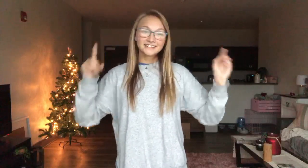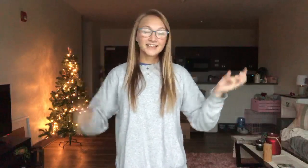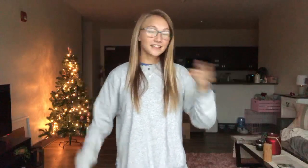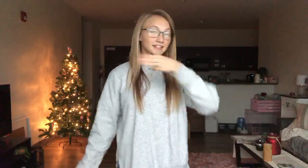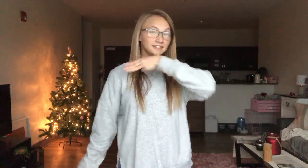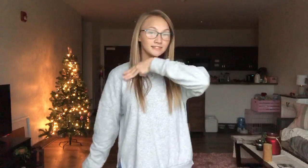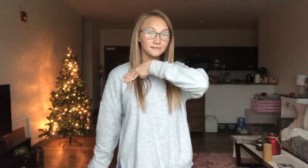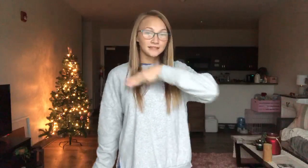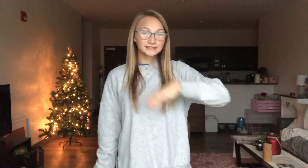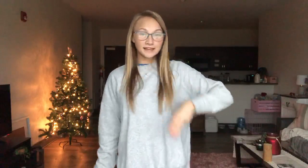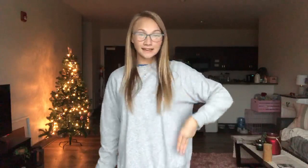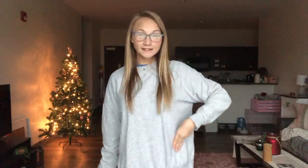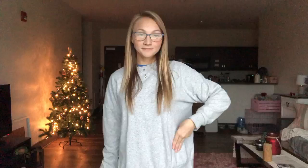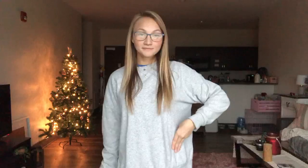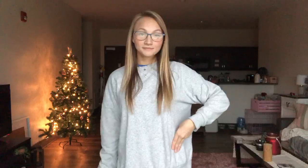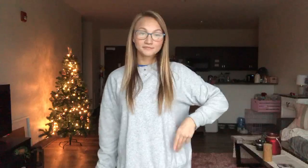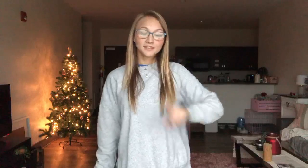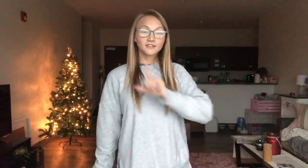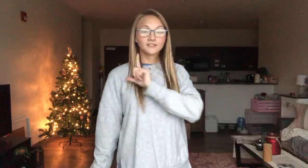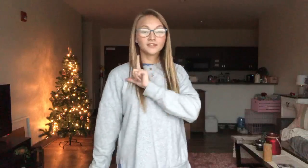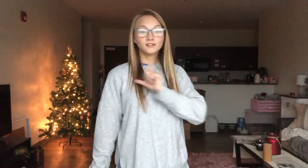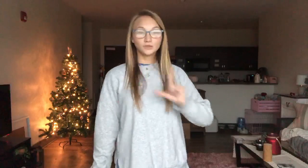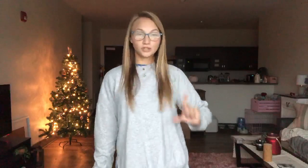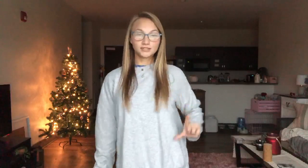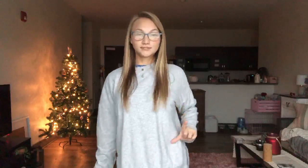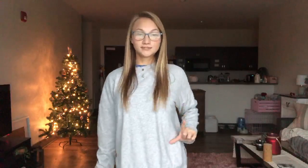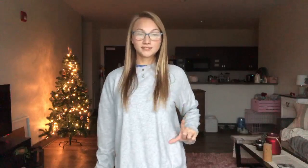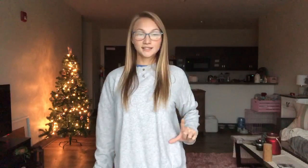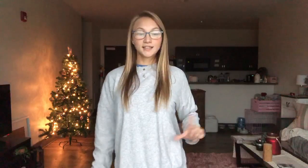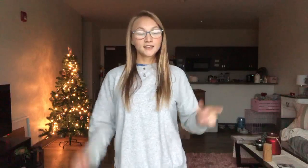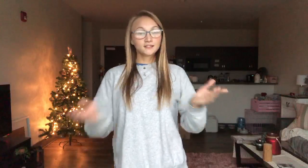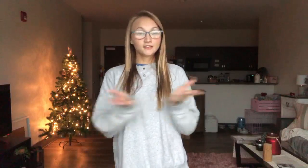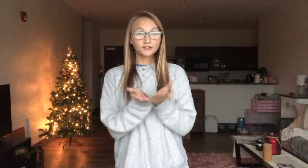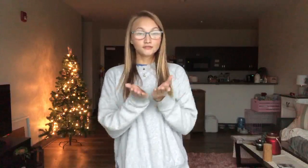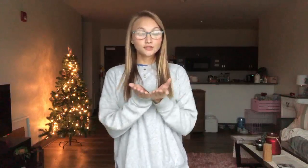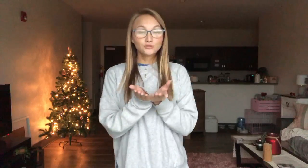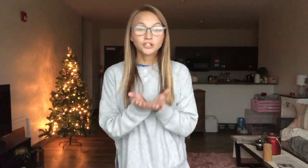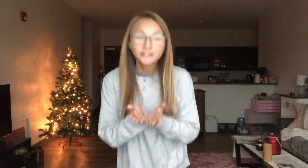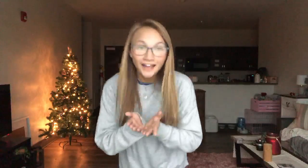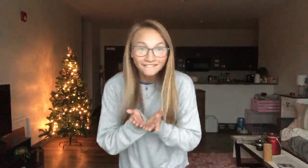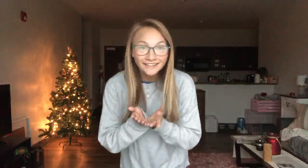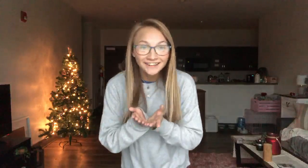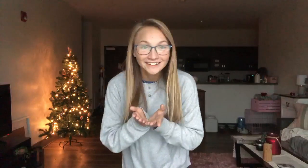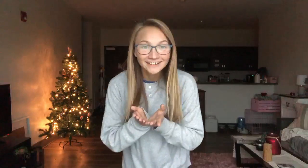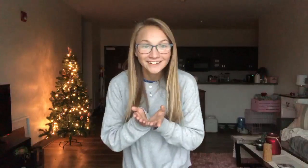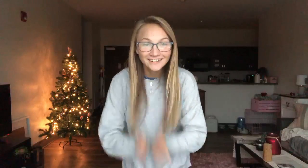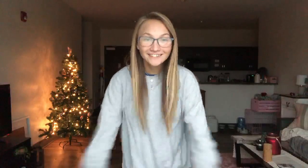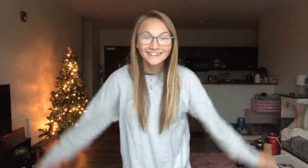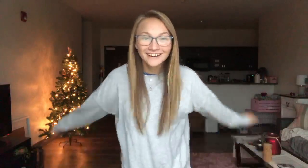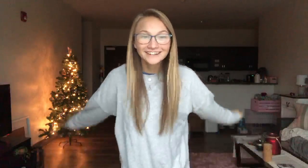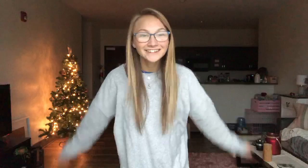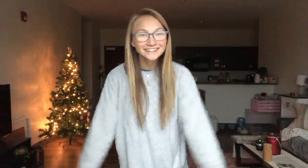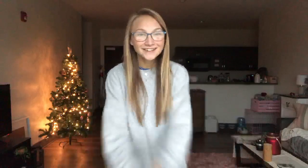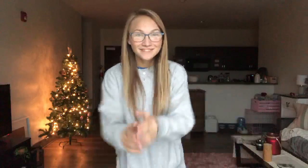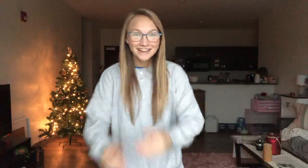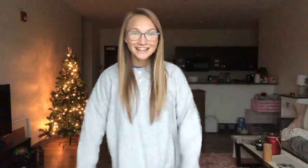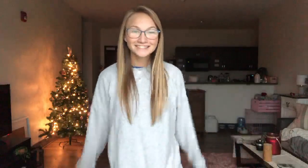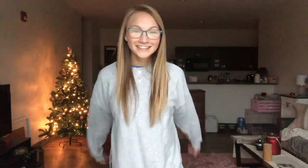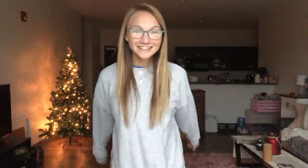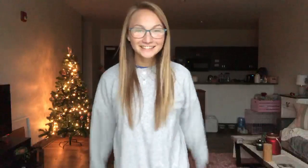the Messiah, the Lord. Luke 2, 11. Alrighty. Good job, you guys. Thank you